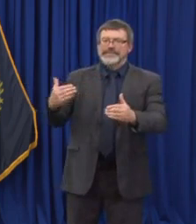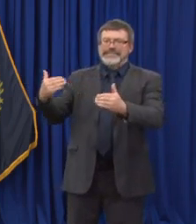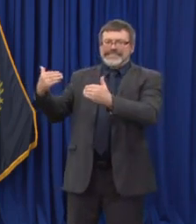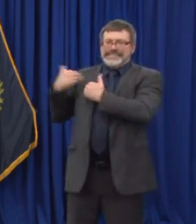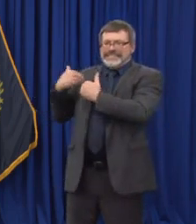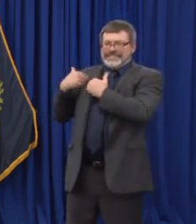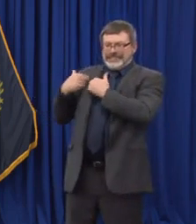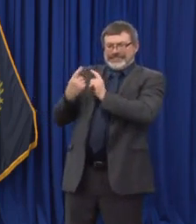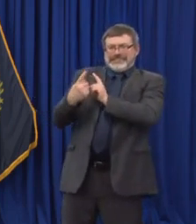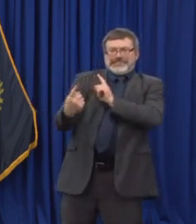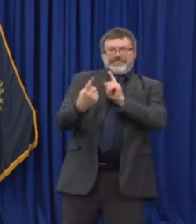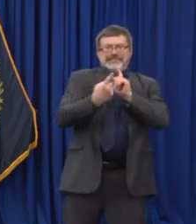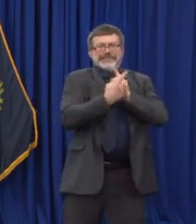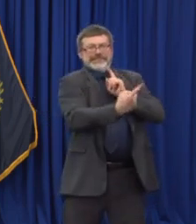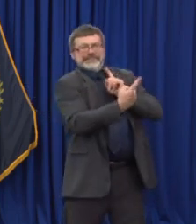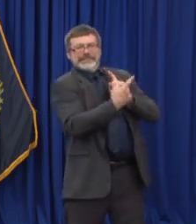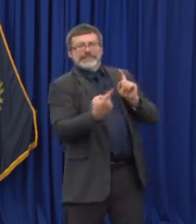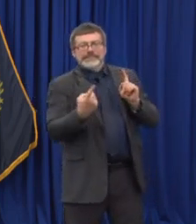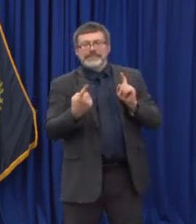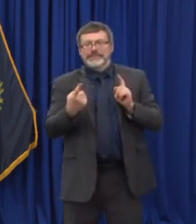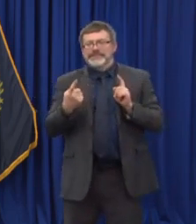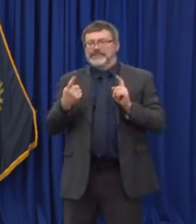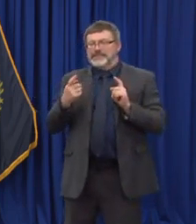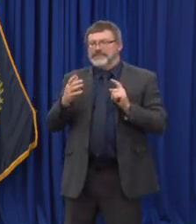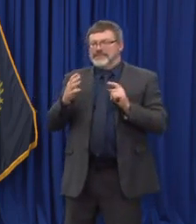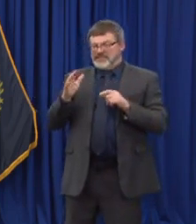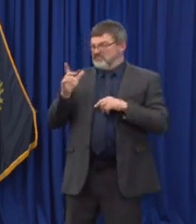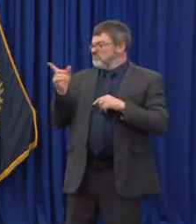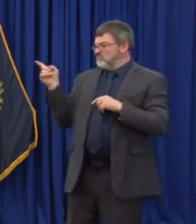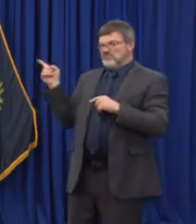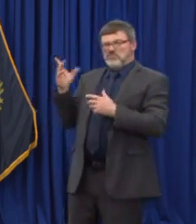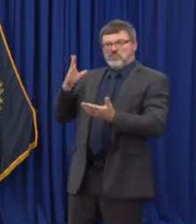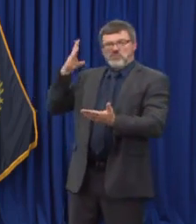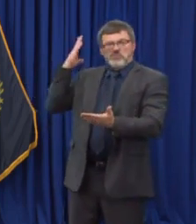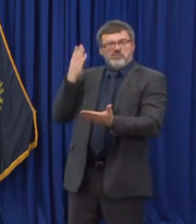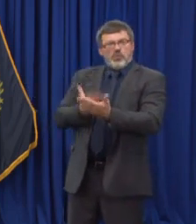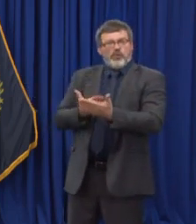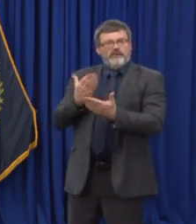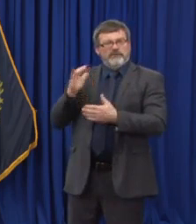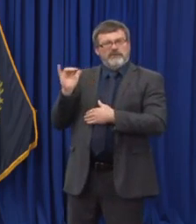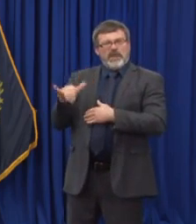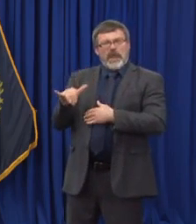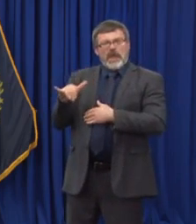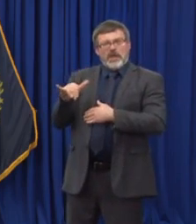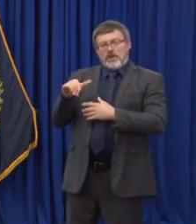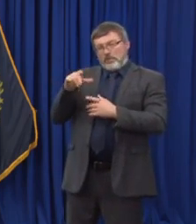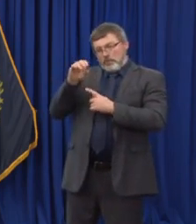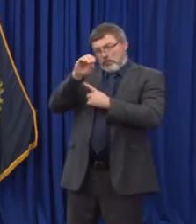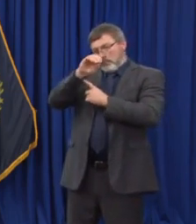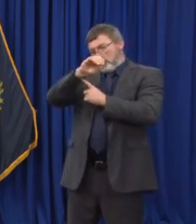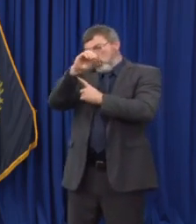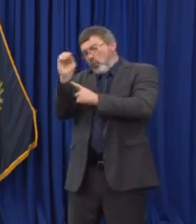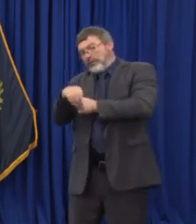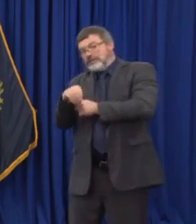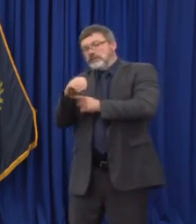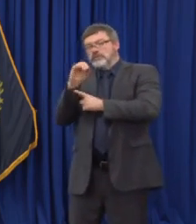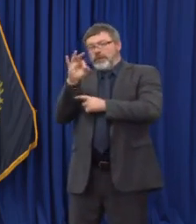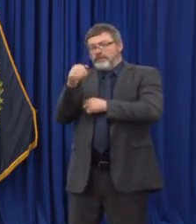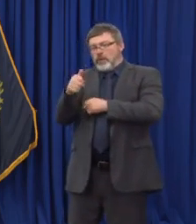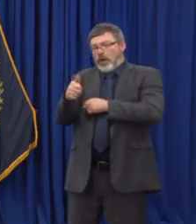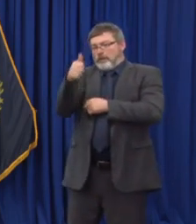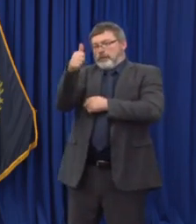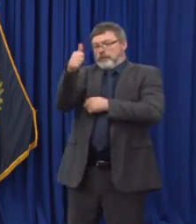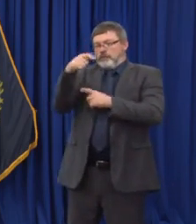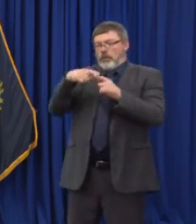just the proportion of cases attributed that have no attributable risk factor has increased but this has not